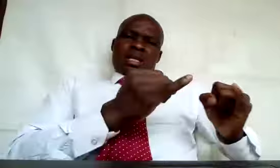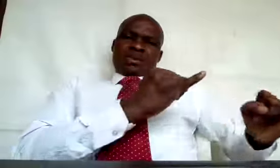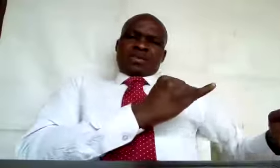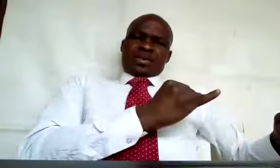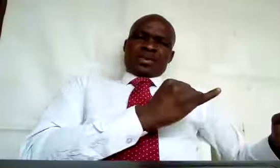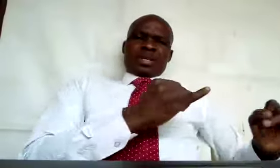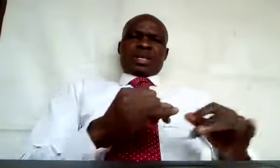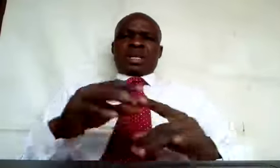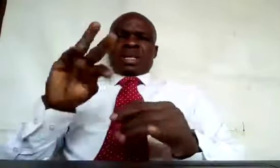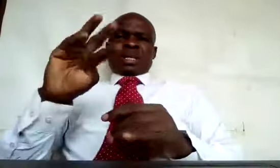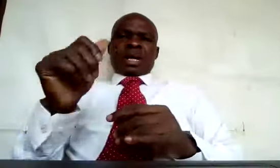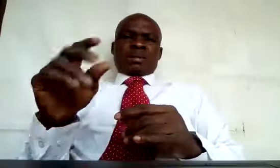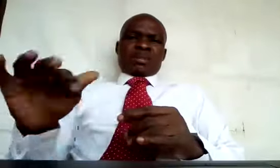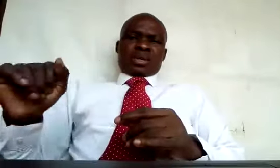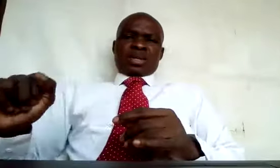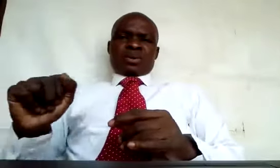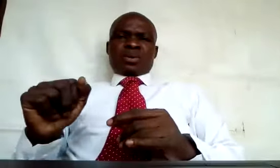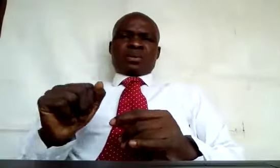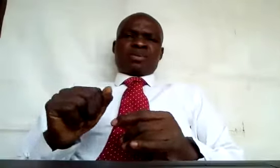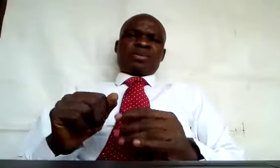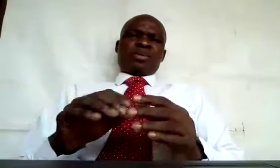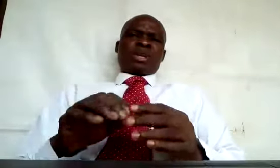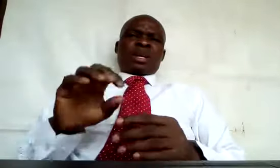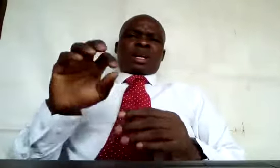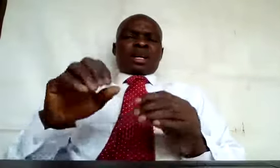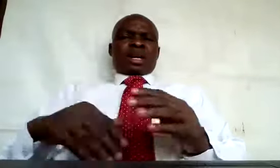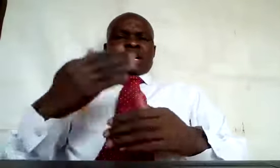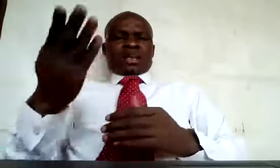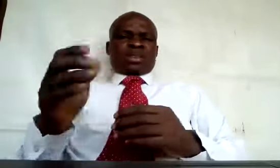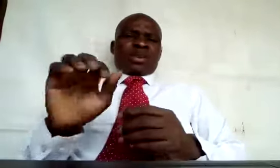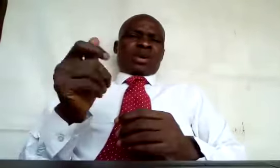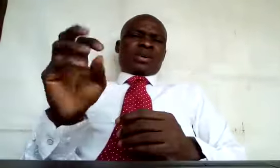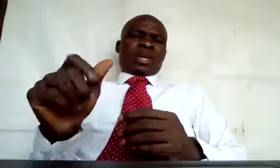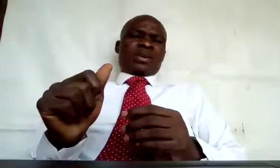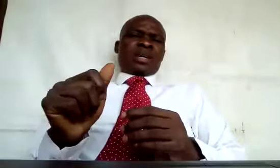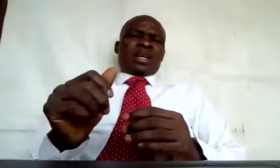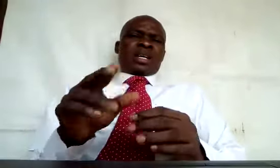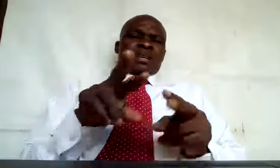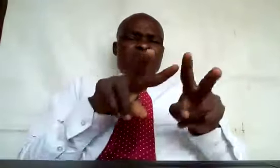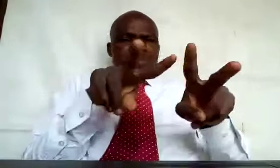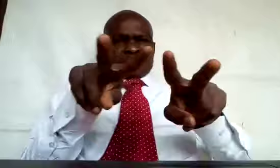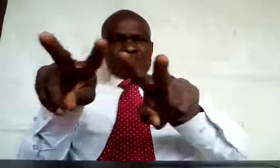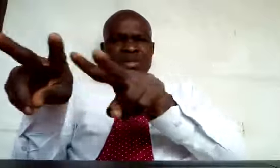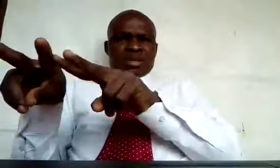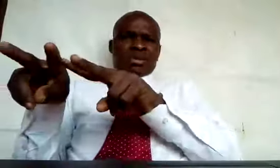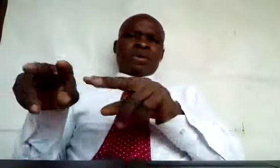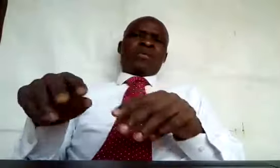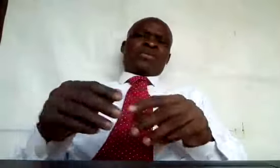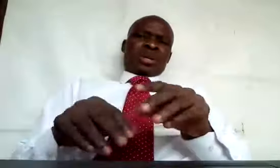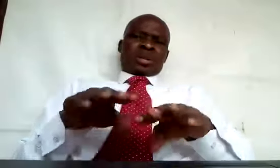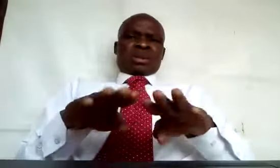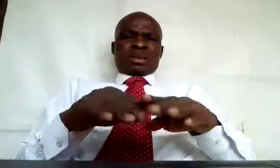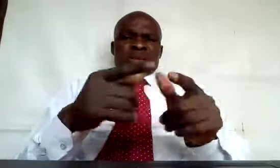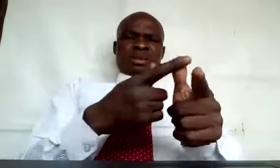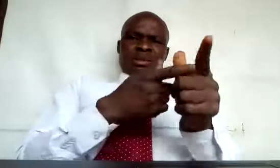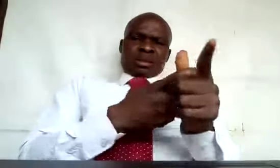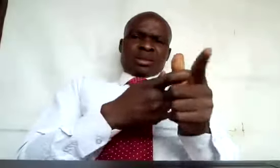diabolical, extraordinary, invigilator, acceleration, globalization,